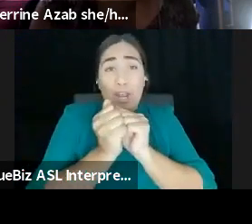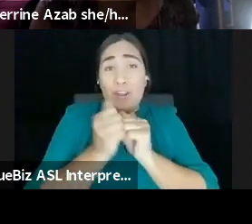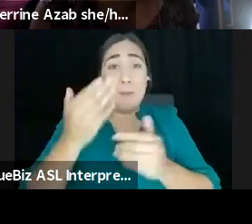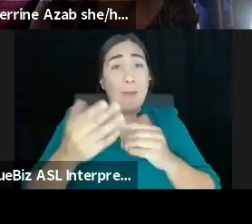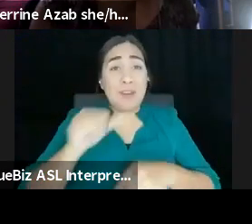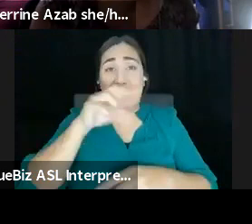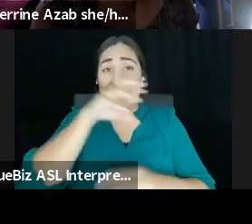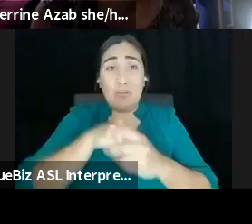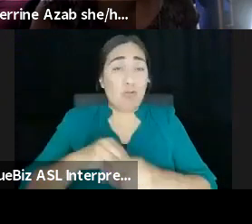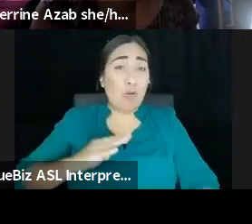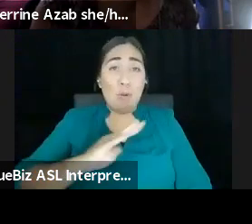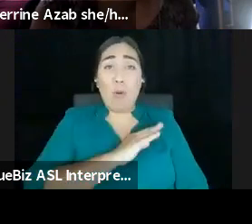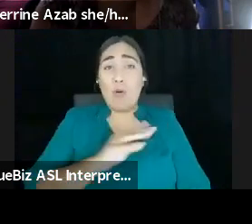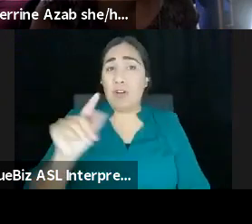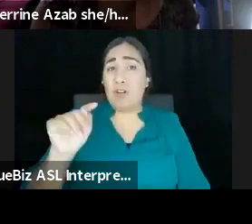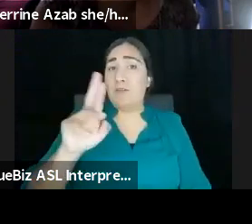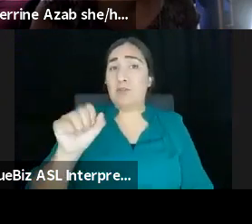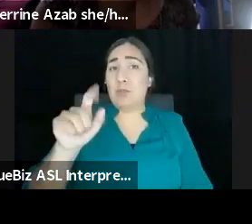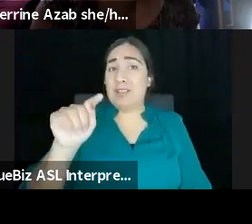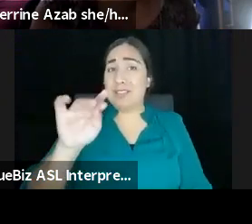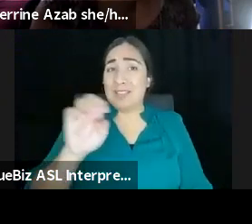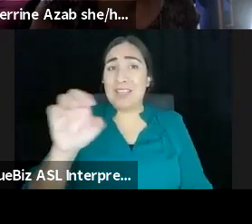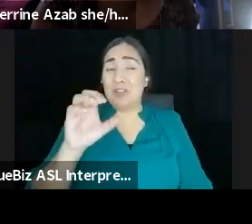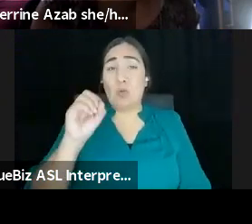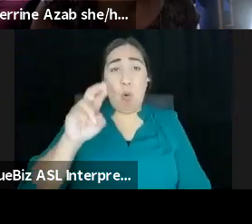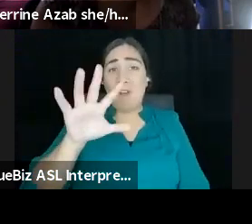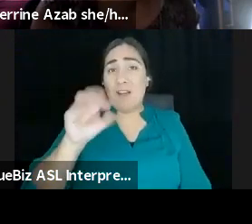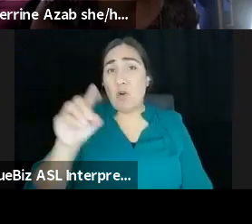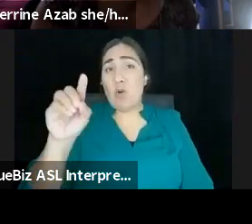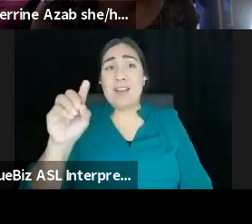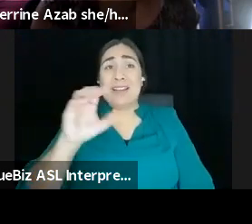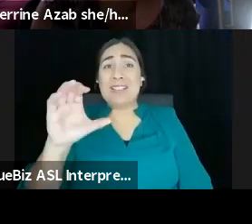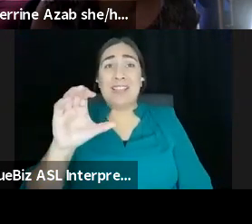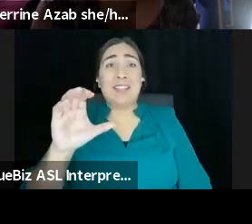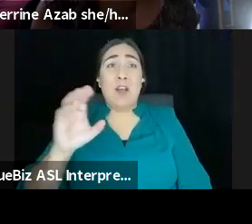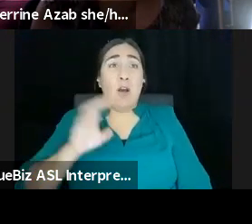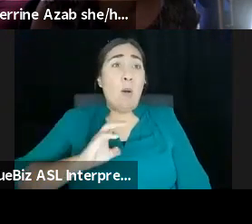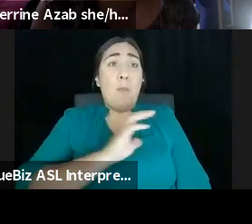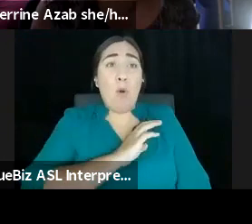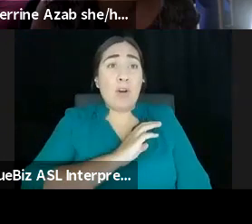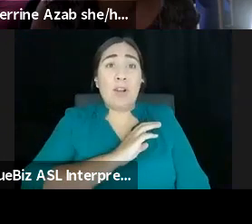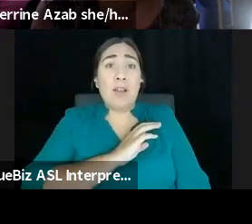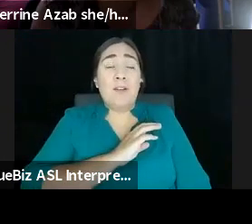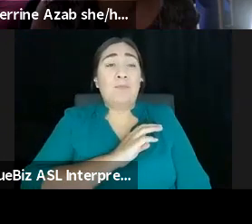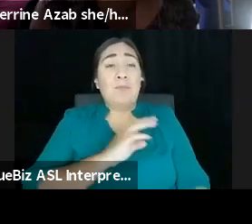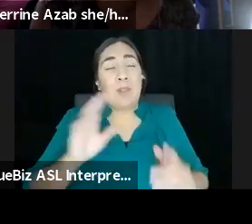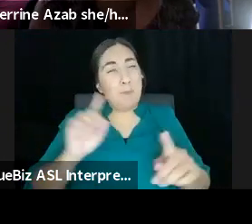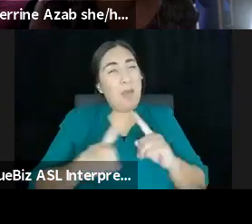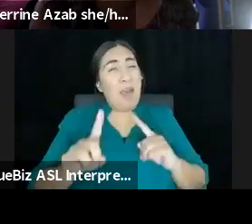501c3s. And that is fine. Um, but again, I think like where for myself, I'm finding that like struggle